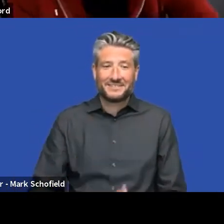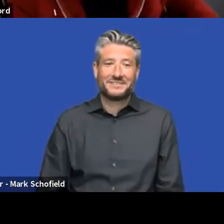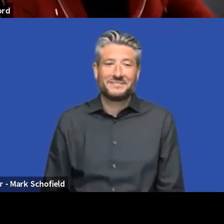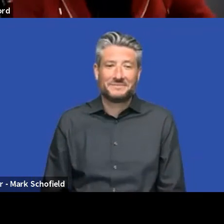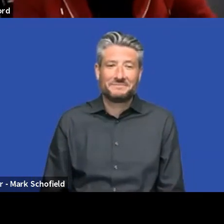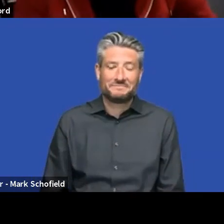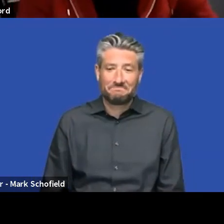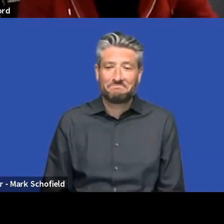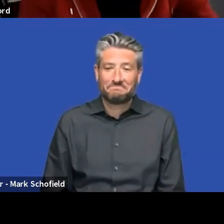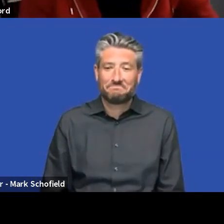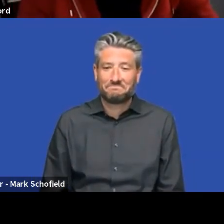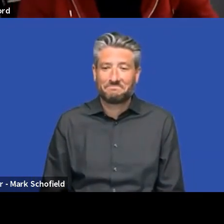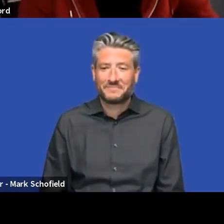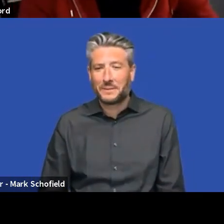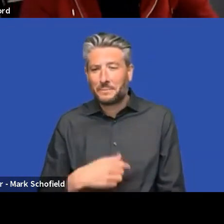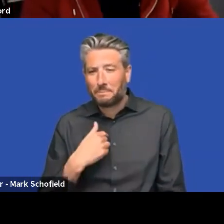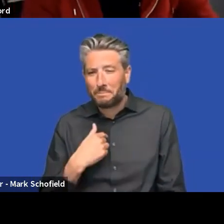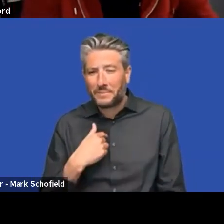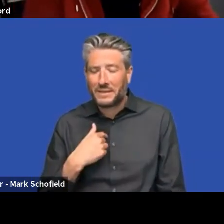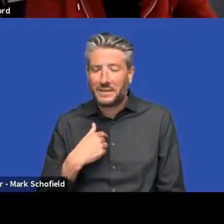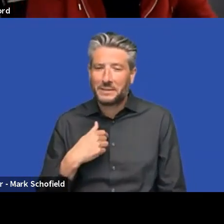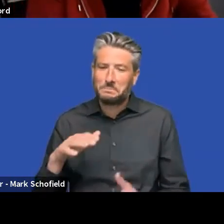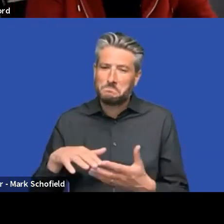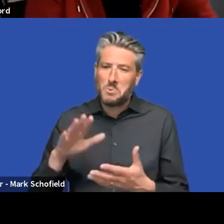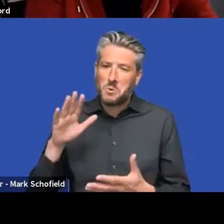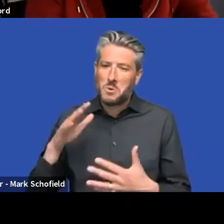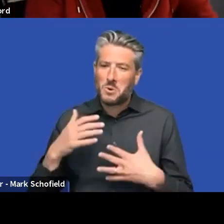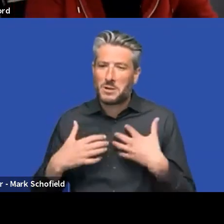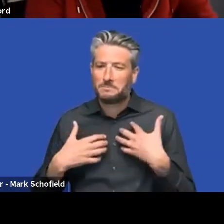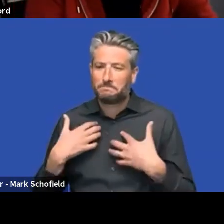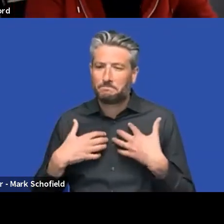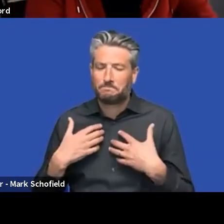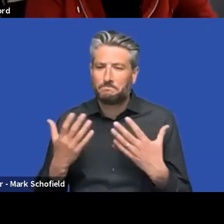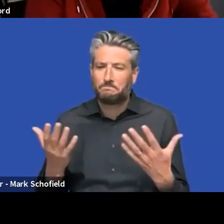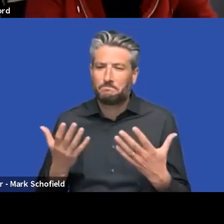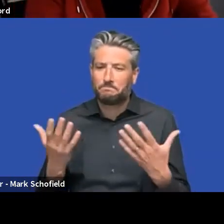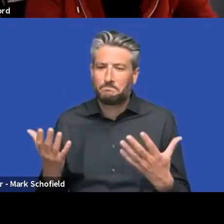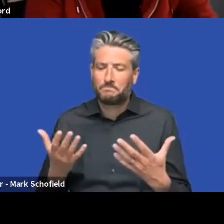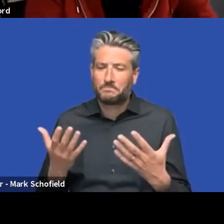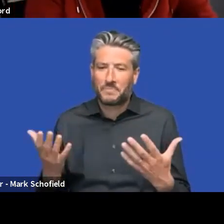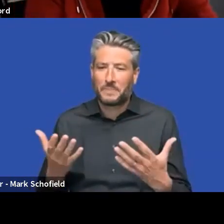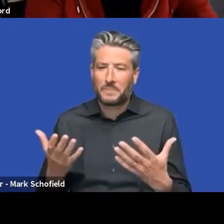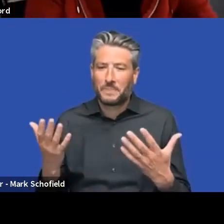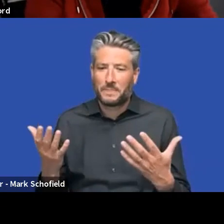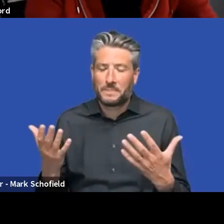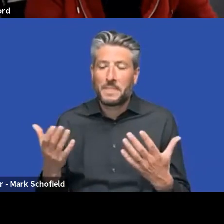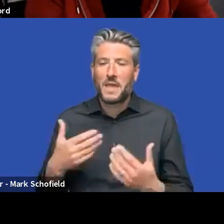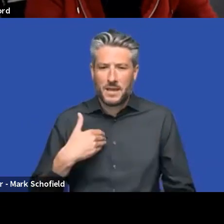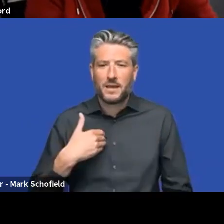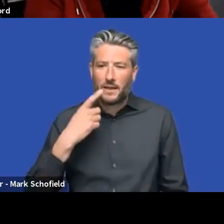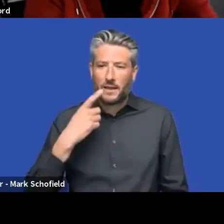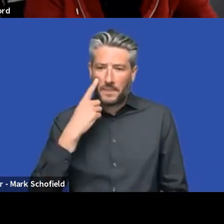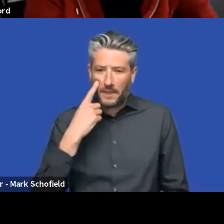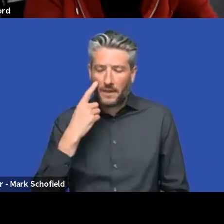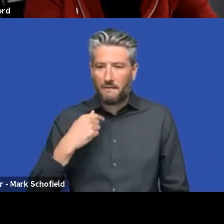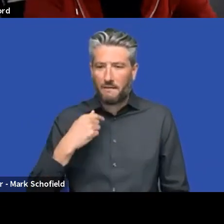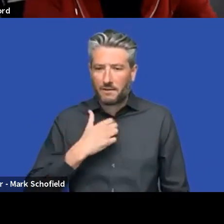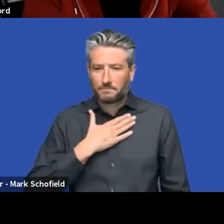well, what am I most excited about? I don't know. It's, I think for me, it's about being able to prototype much faster. It's both